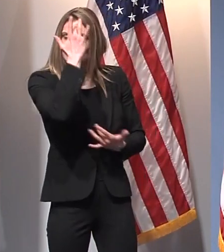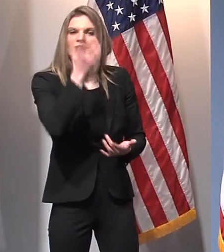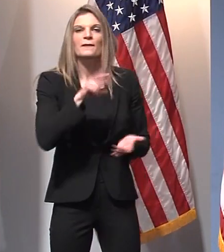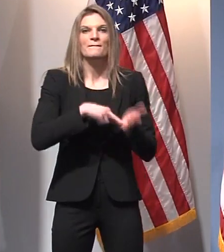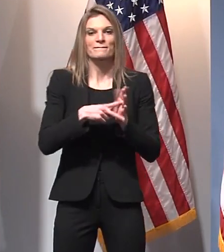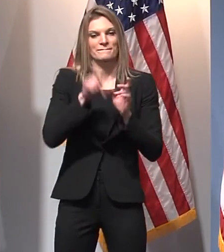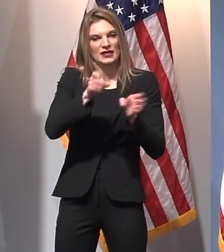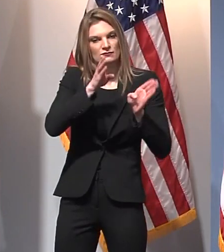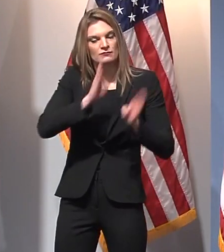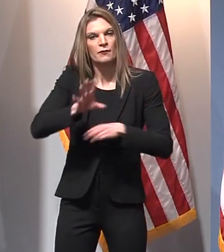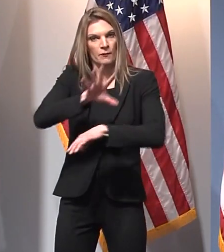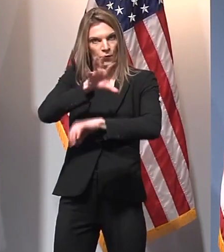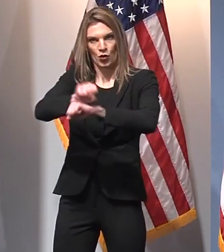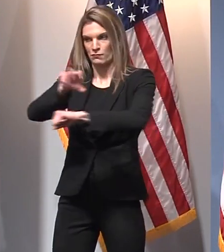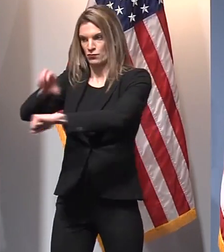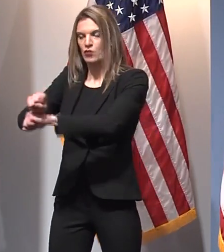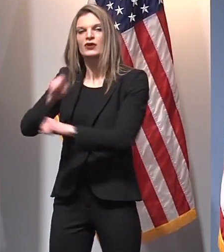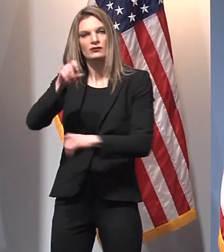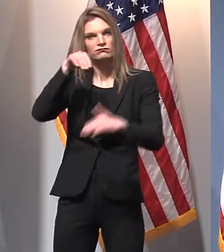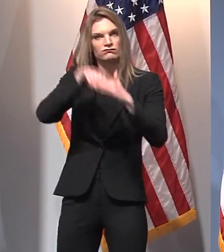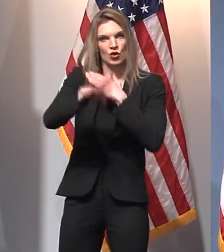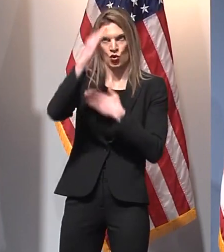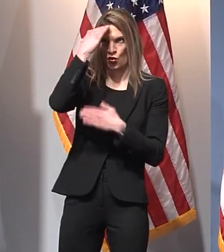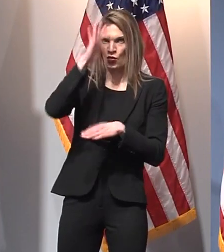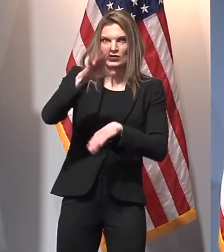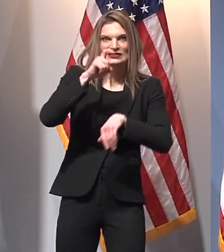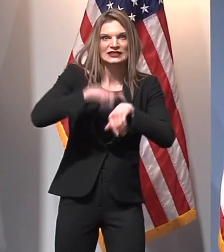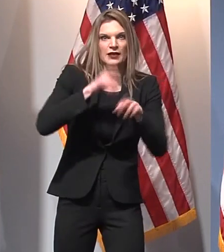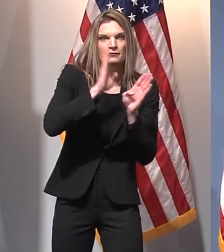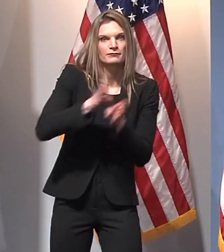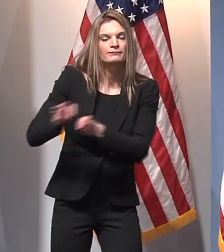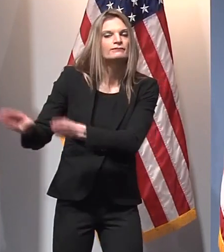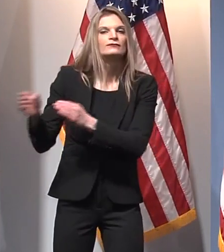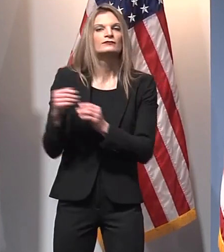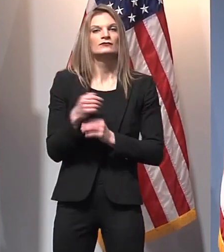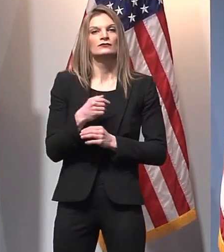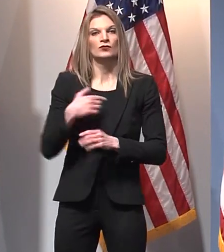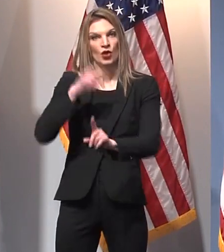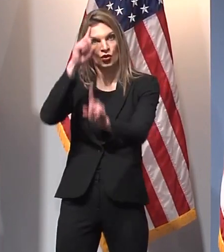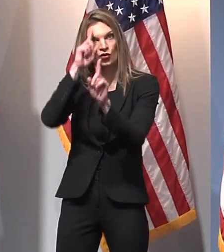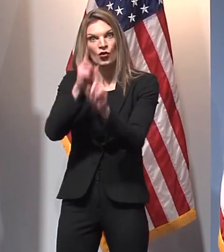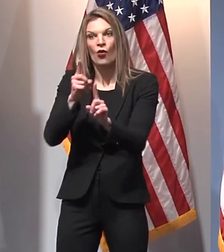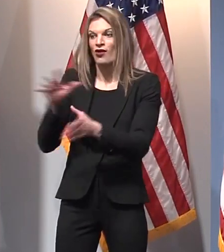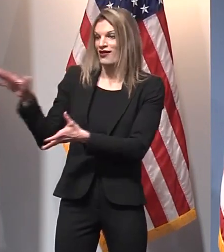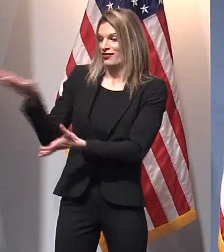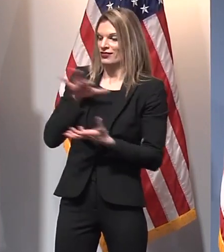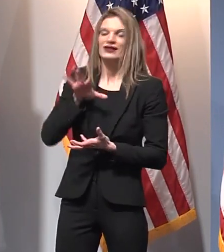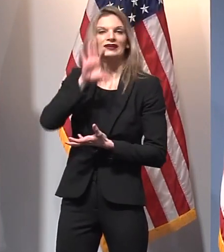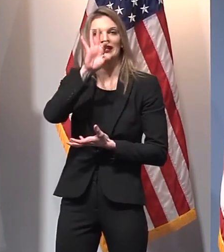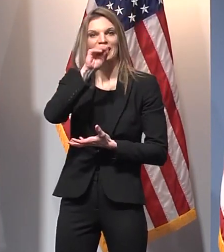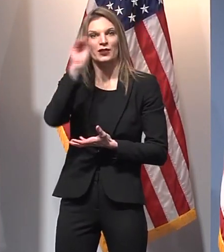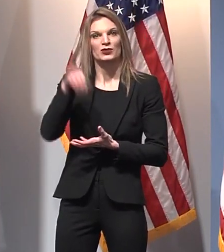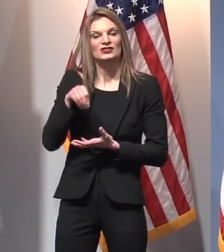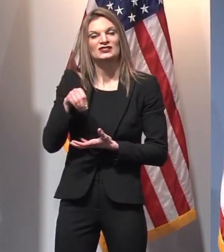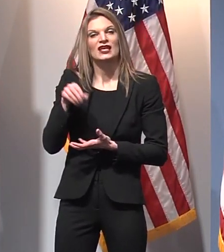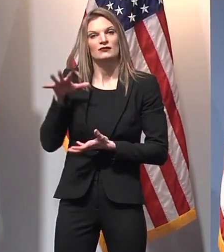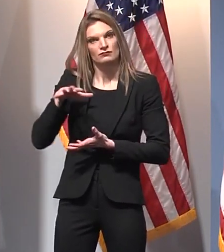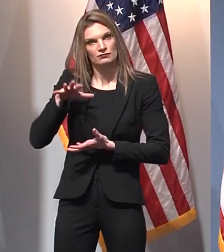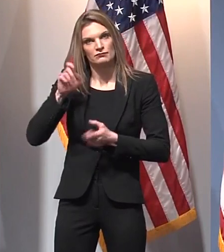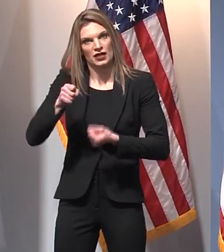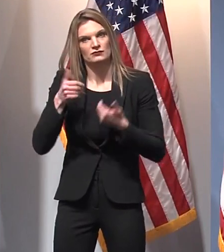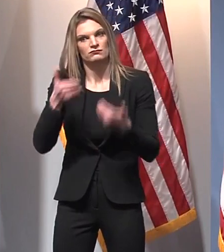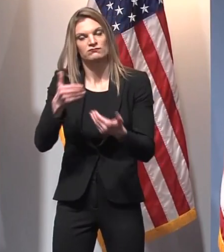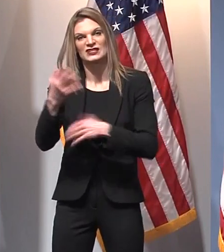this to be organized and planned. We do have a goal of 90% of those shots that are received by any facility that they're